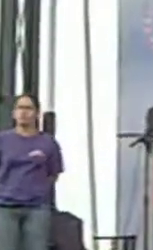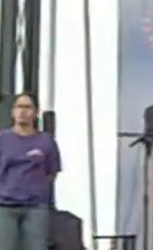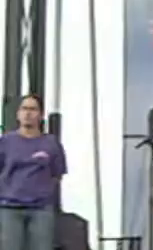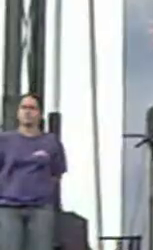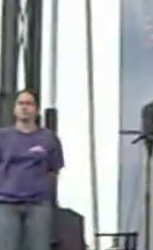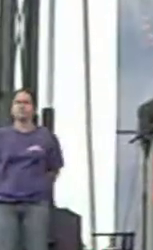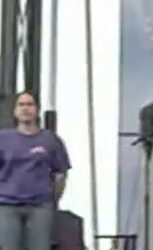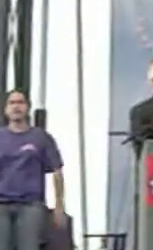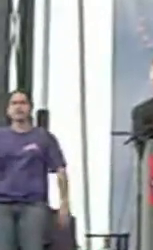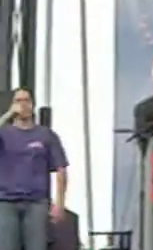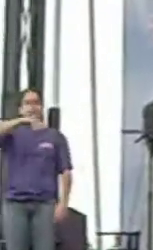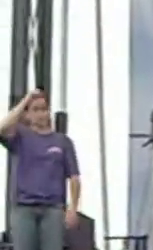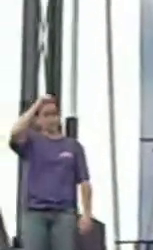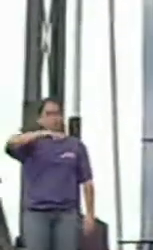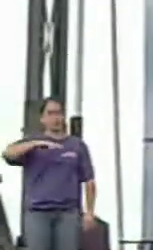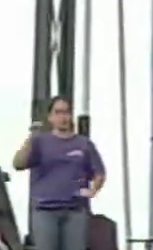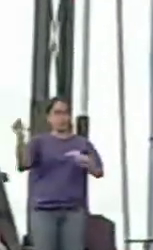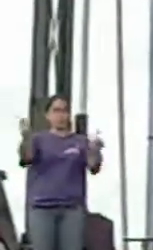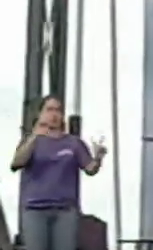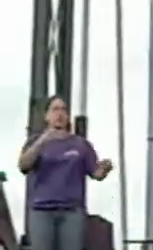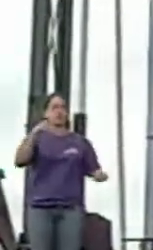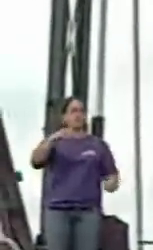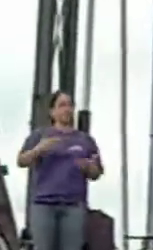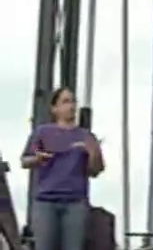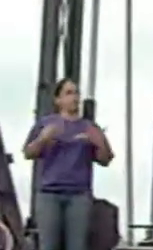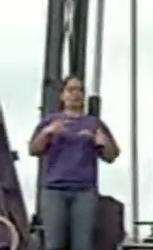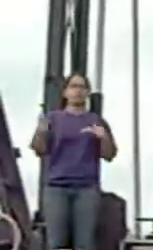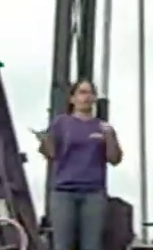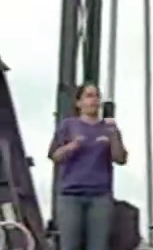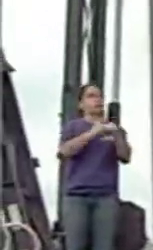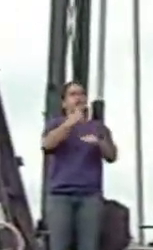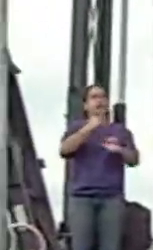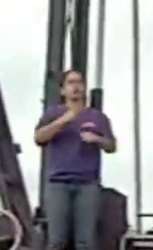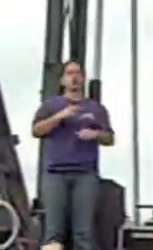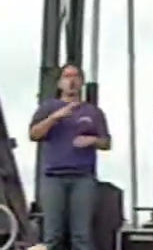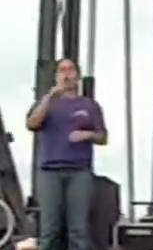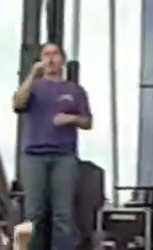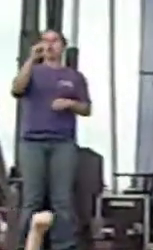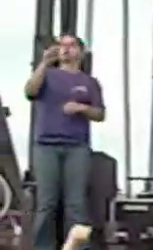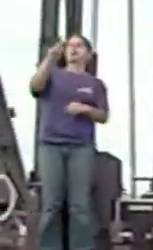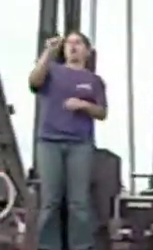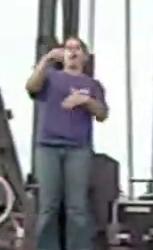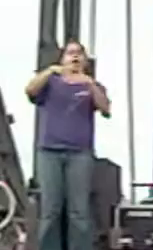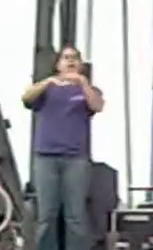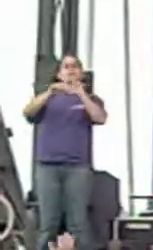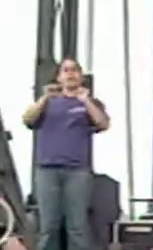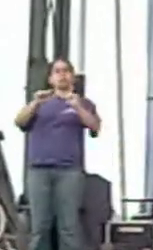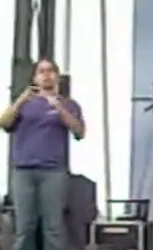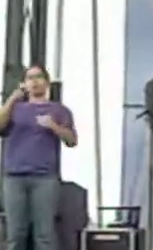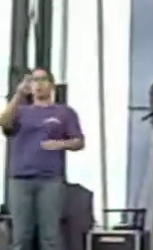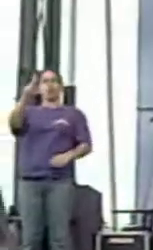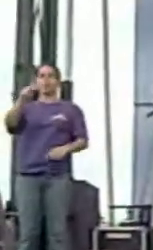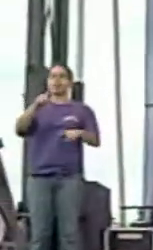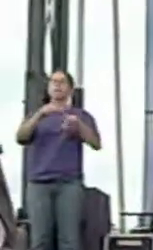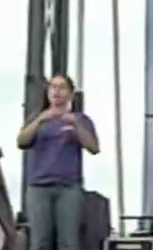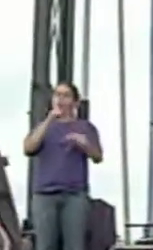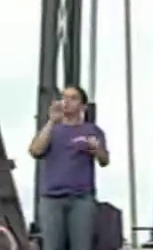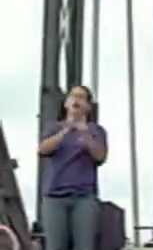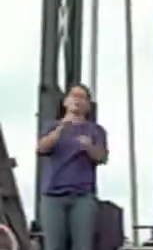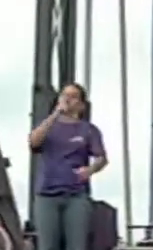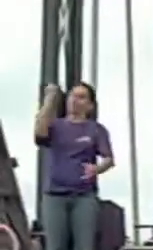Ladies and gentlemen, this may be the first ultra-accessible part, but I guarantee you, it's not the last.